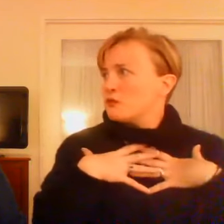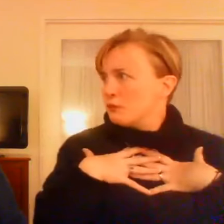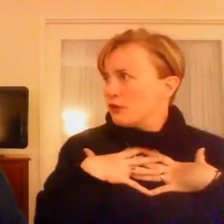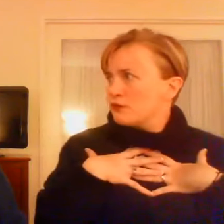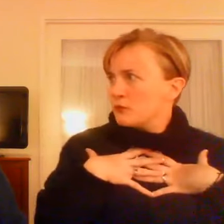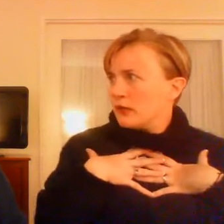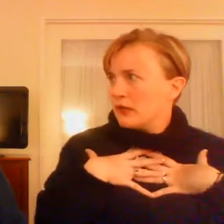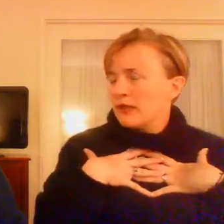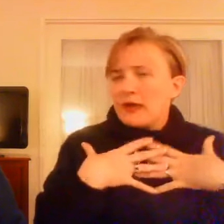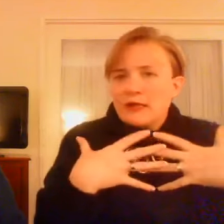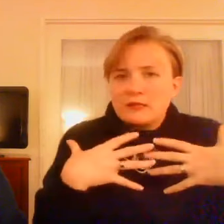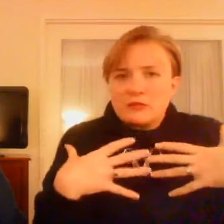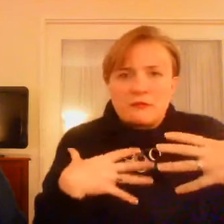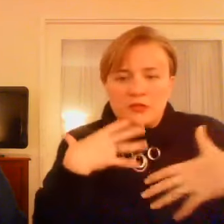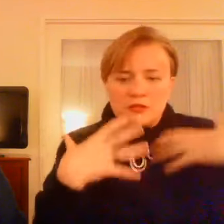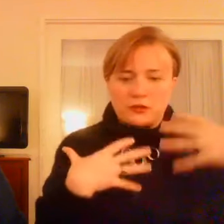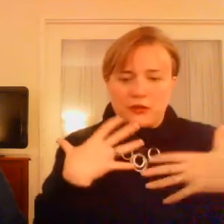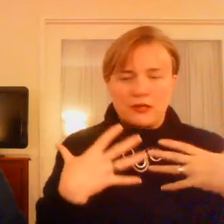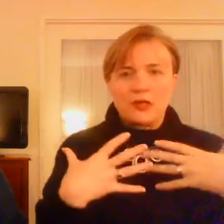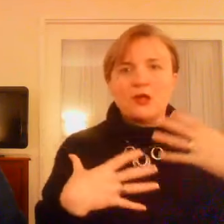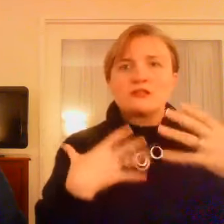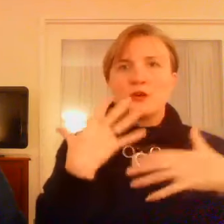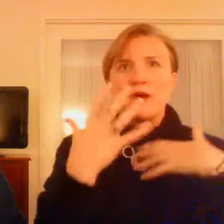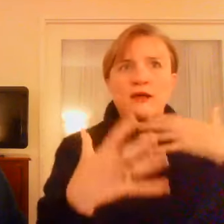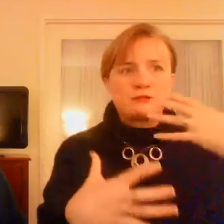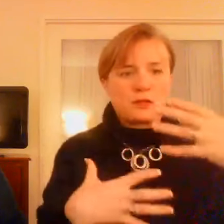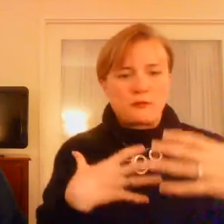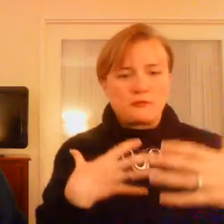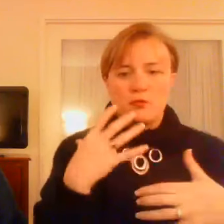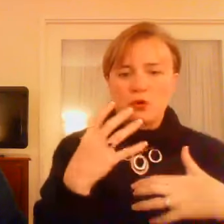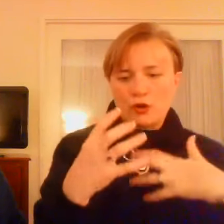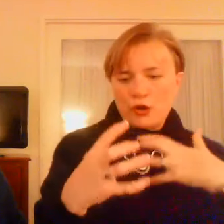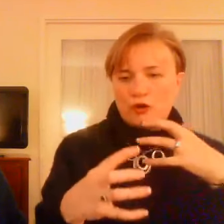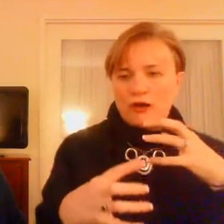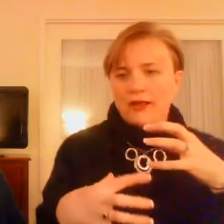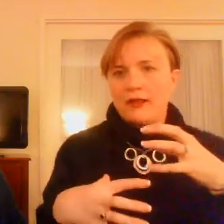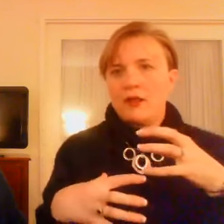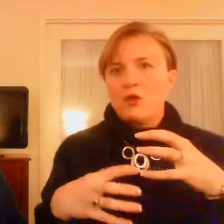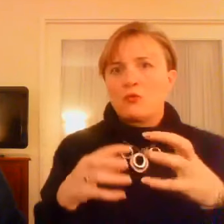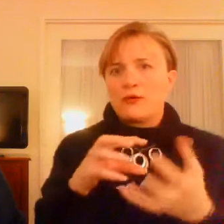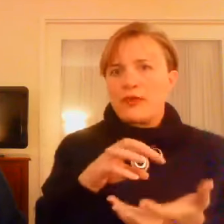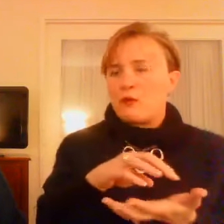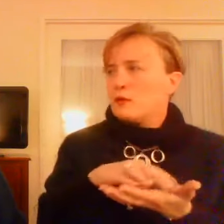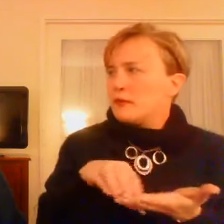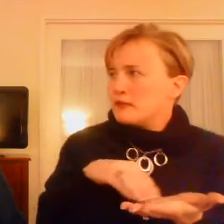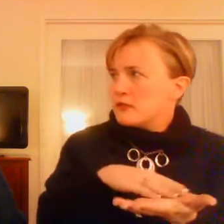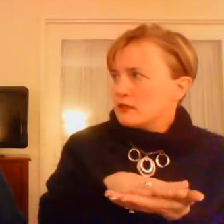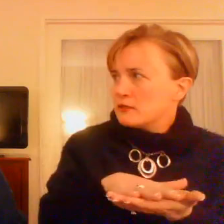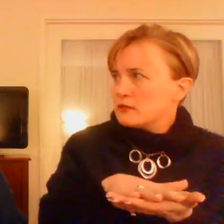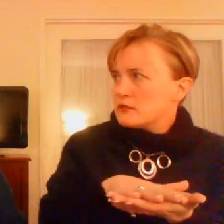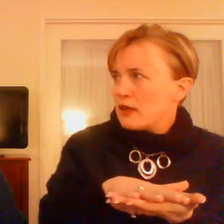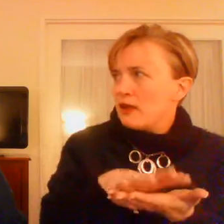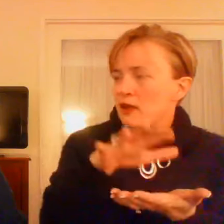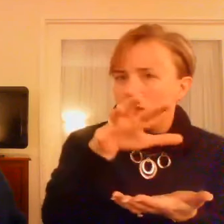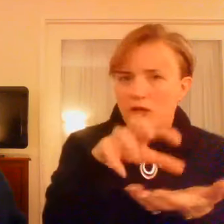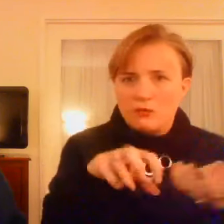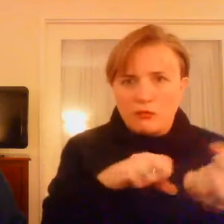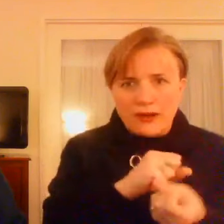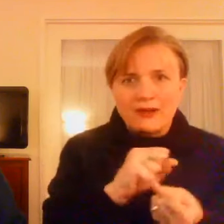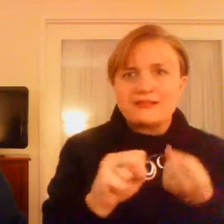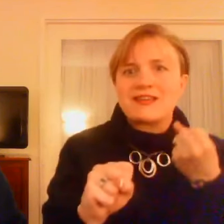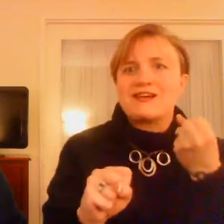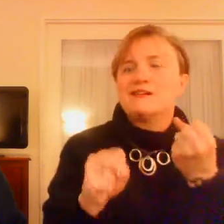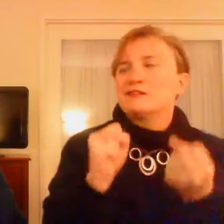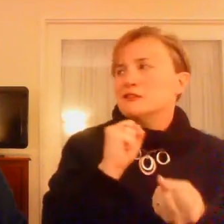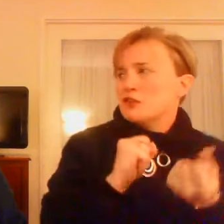which is so important for me. Like I need some time to integrate it. So I have some time to work on what that one piece is and you know,